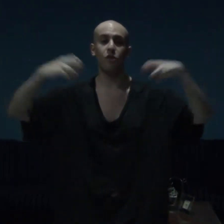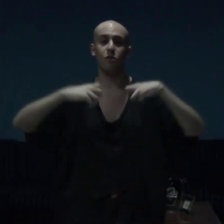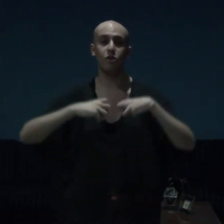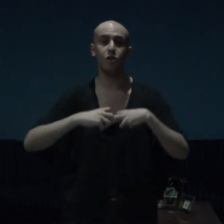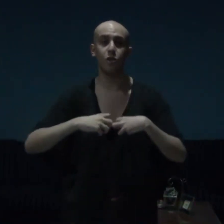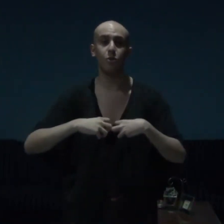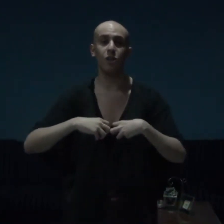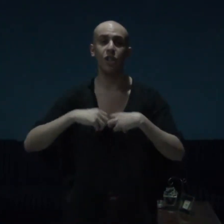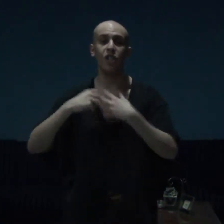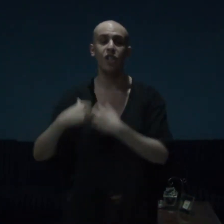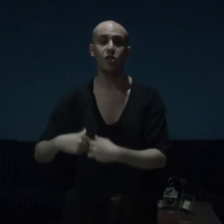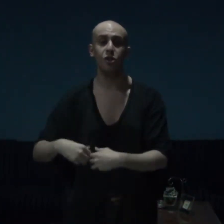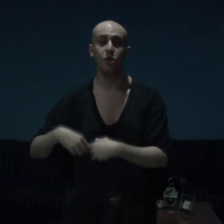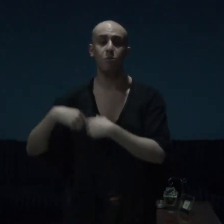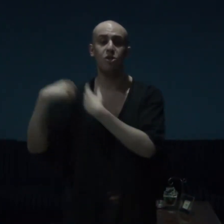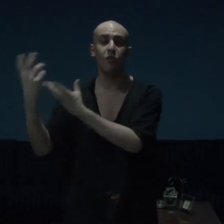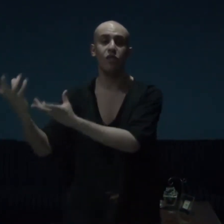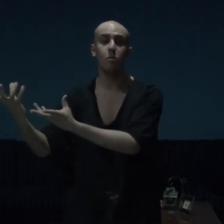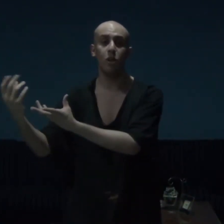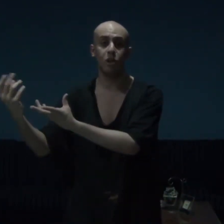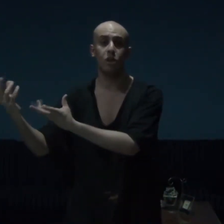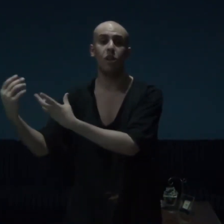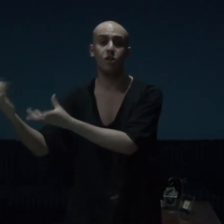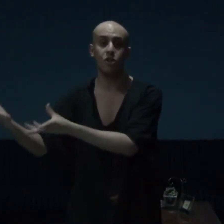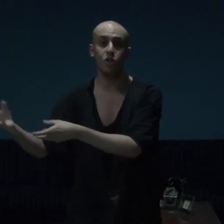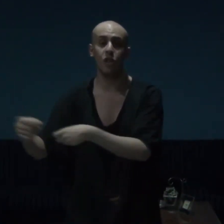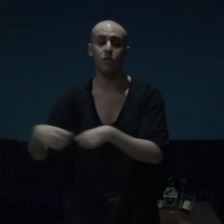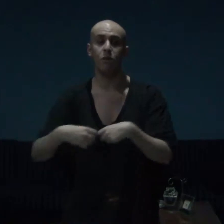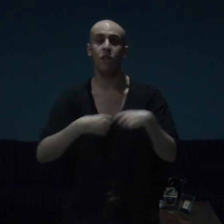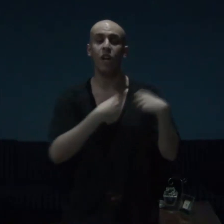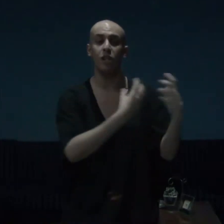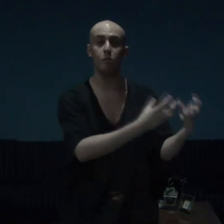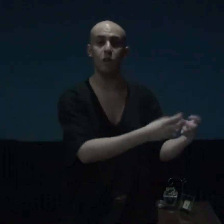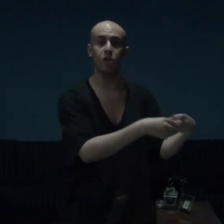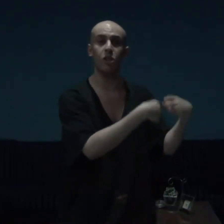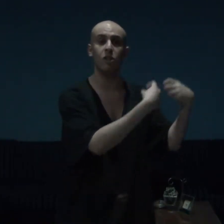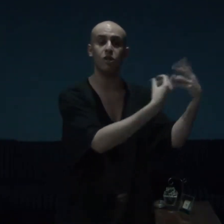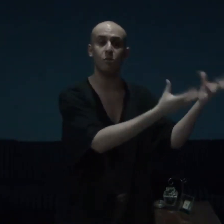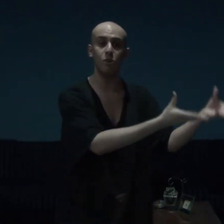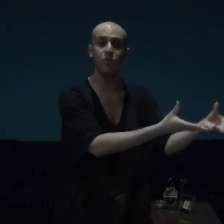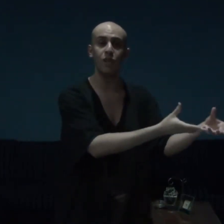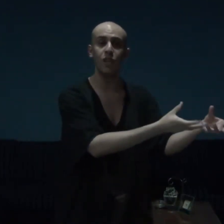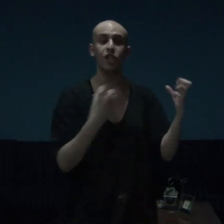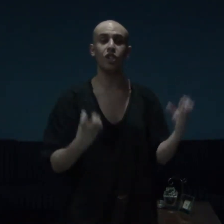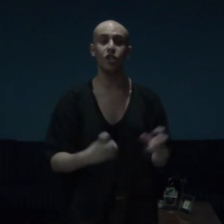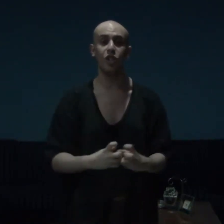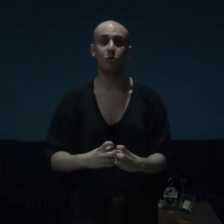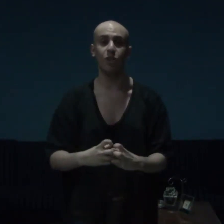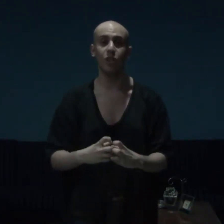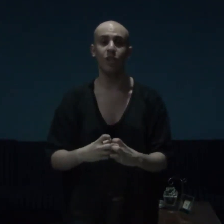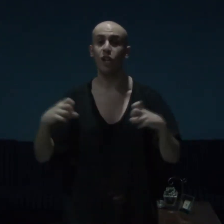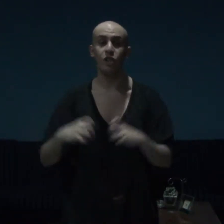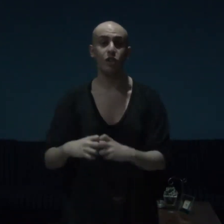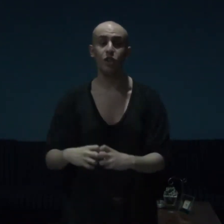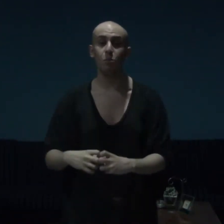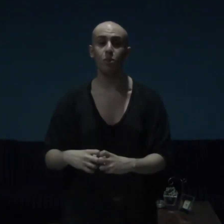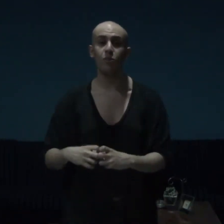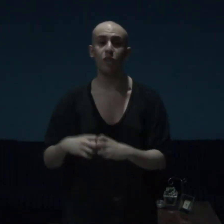yours truly, in terms of the martial arts genre and martial arts movie in general, and this movie